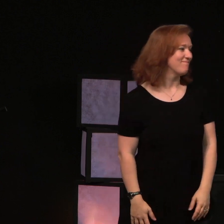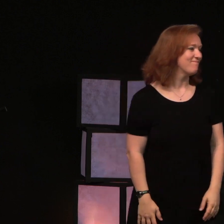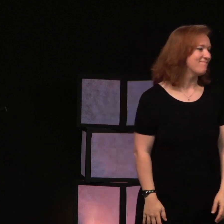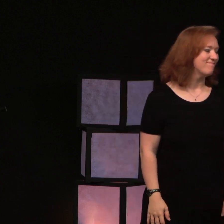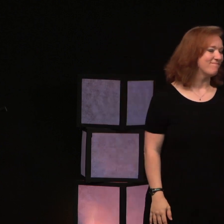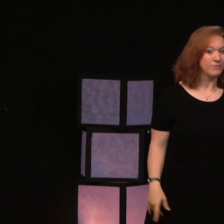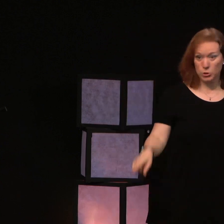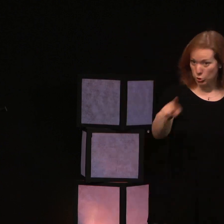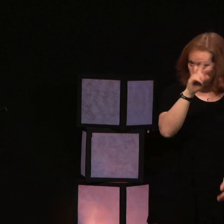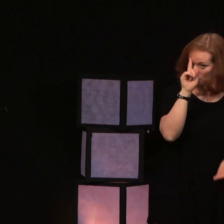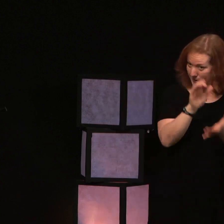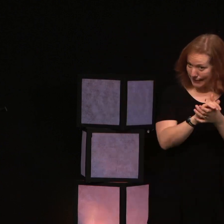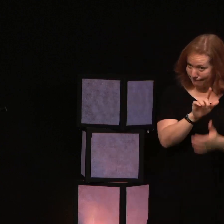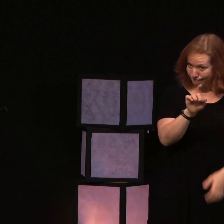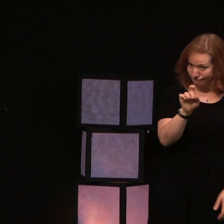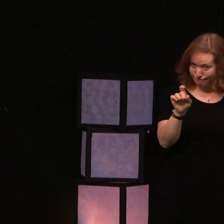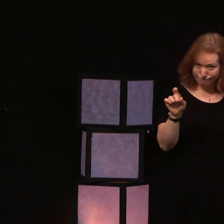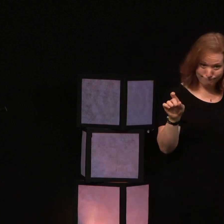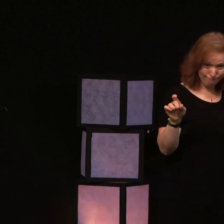Do you believe it today?